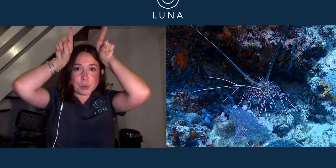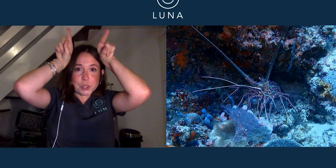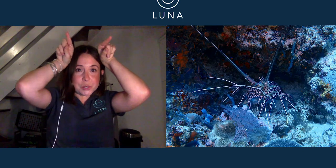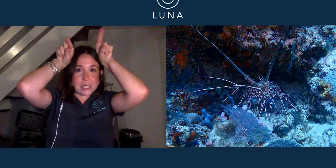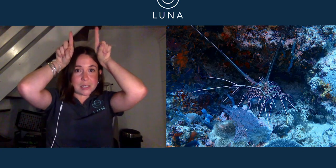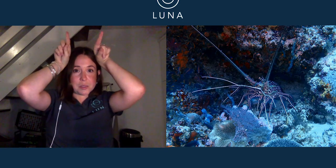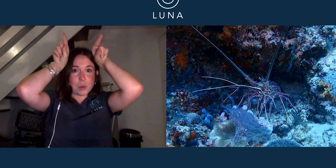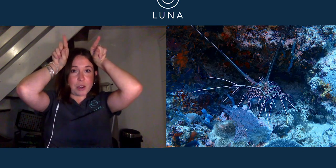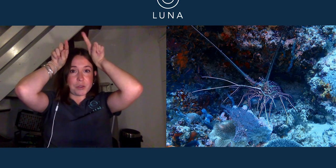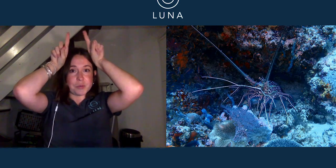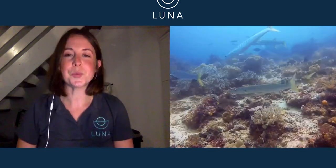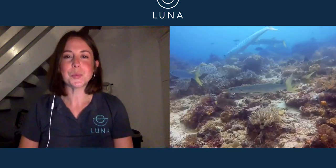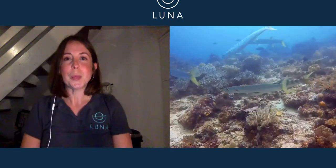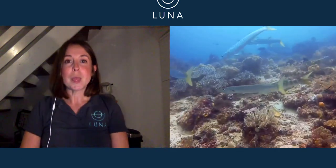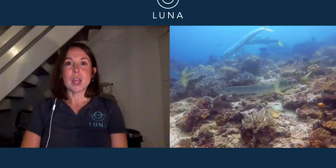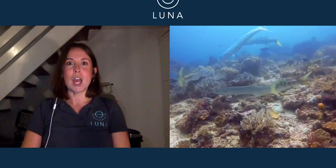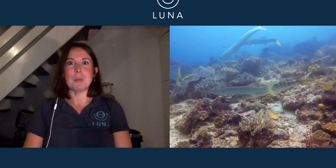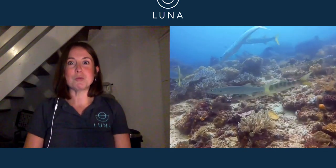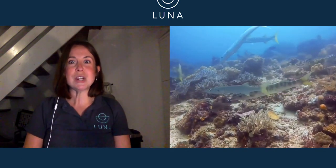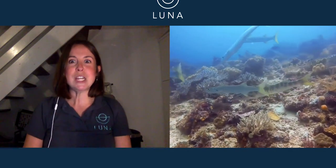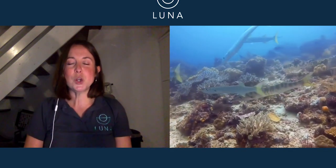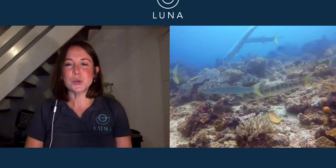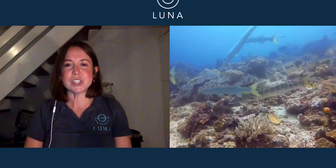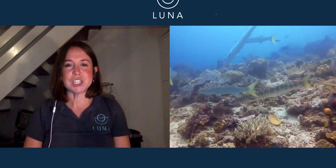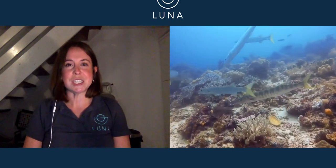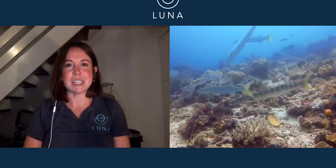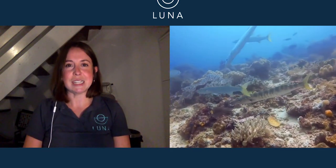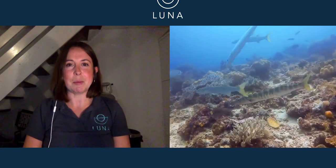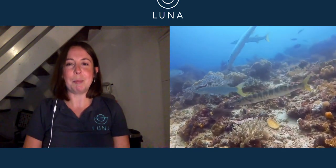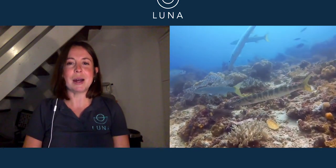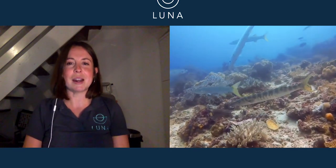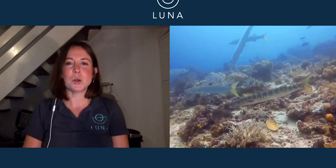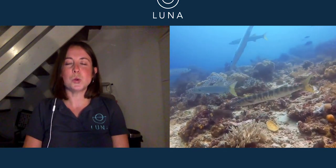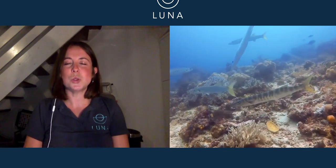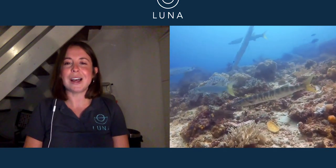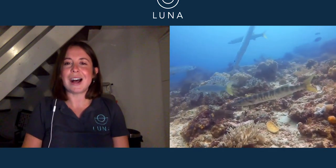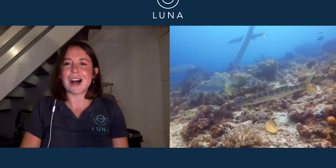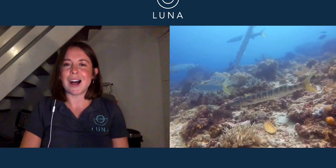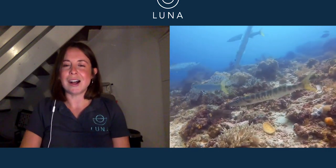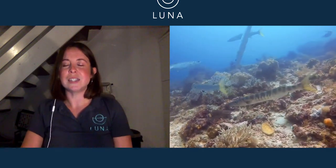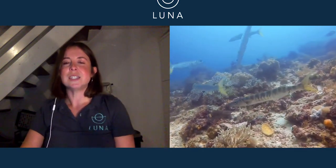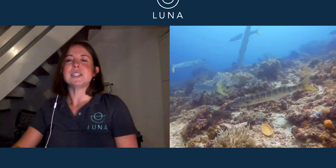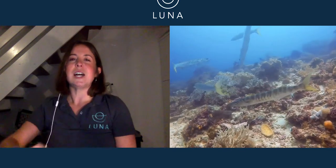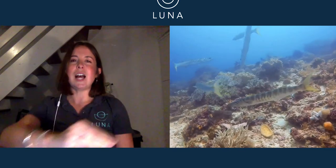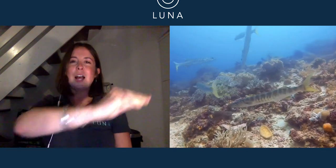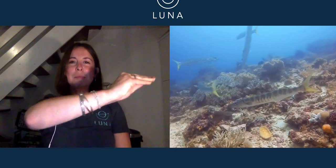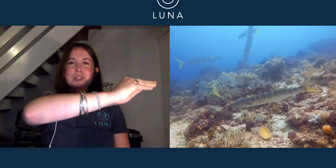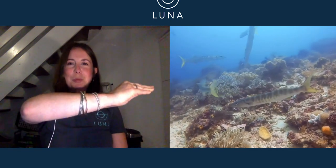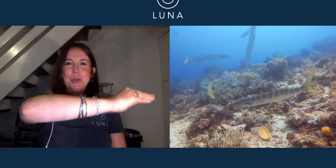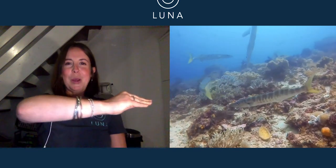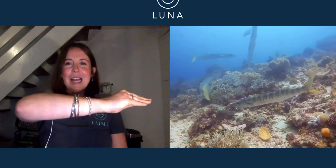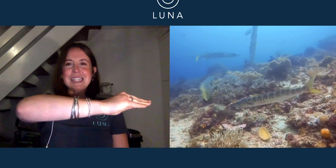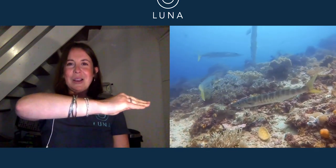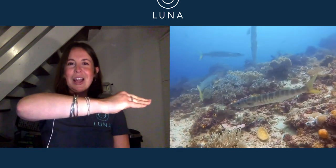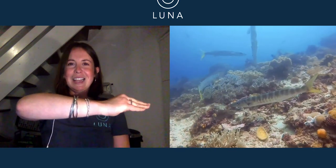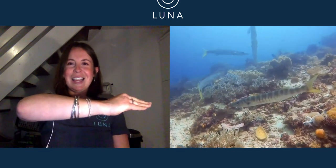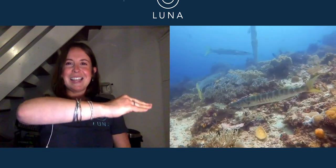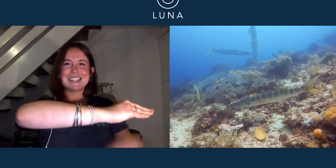use this as well. Um, a really cool fish to see is a barracuda. Um, so you put your hand out like this